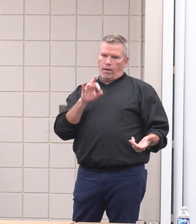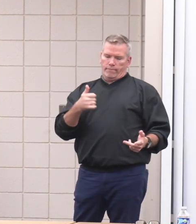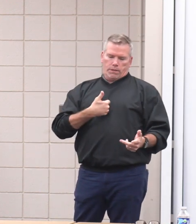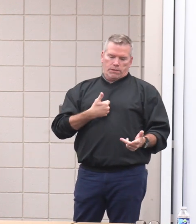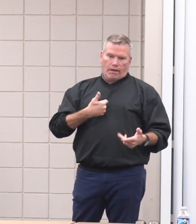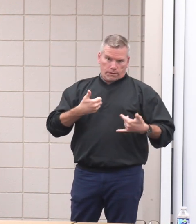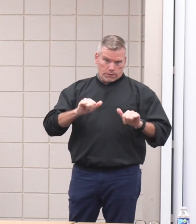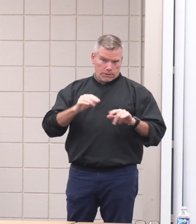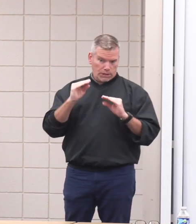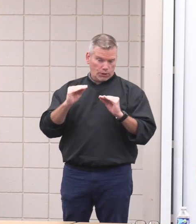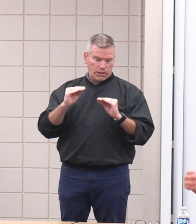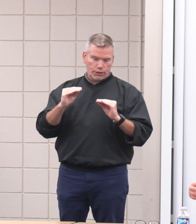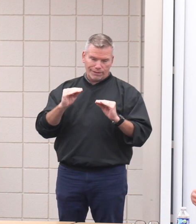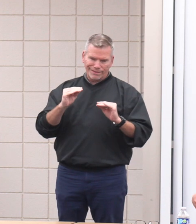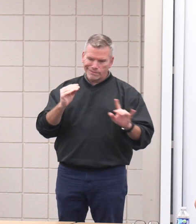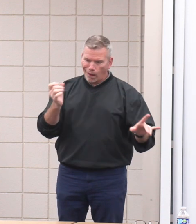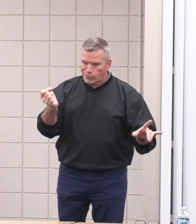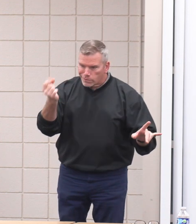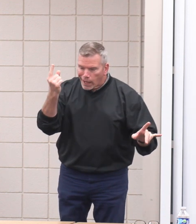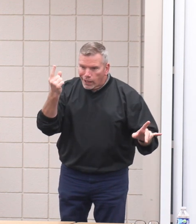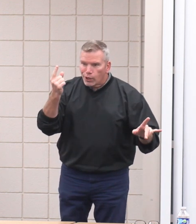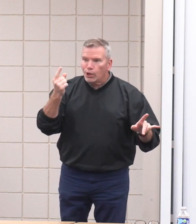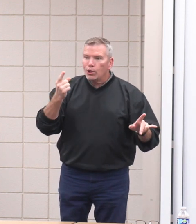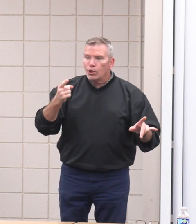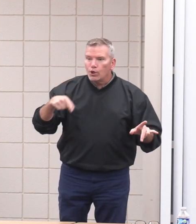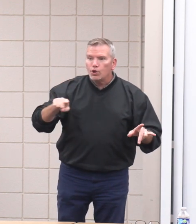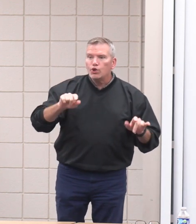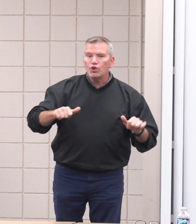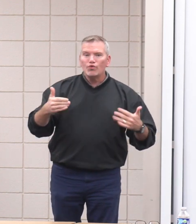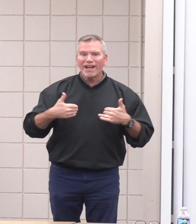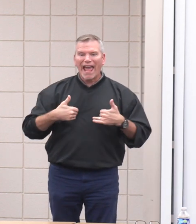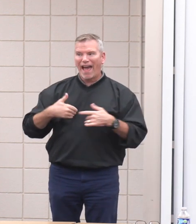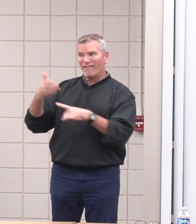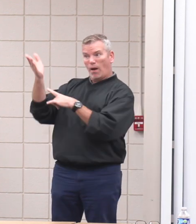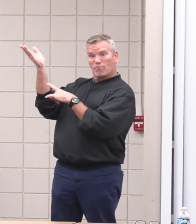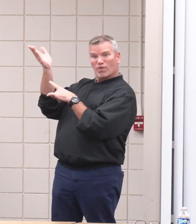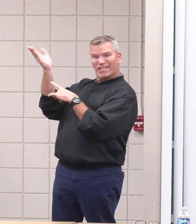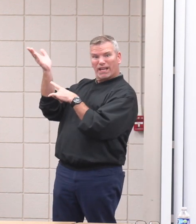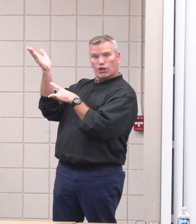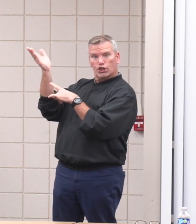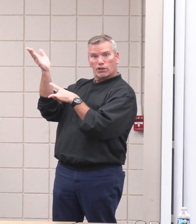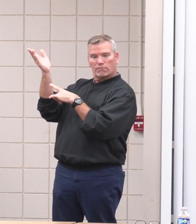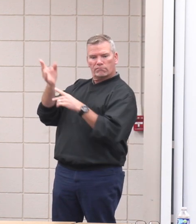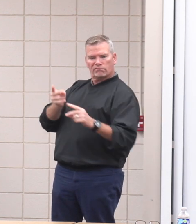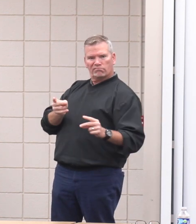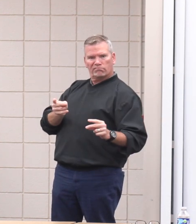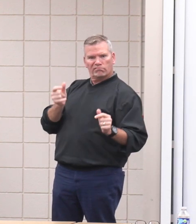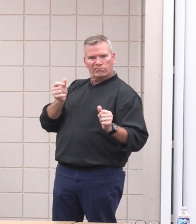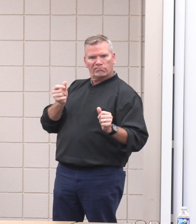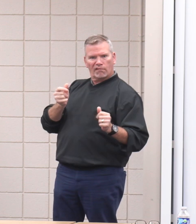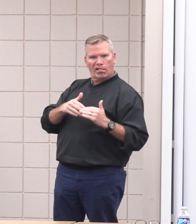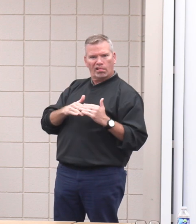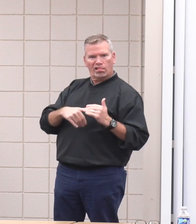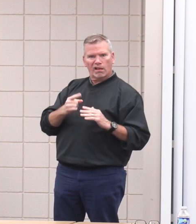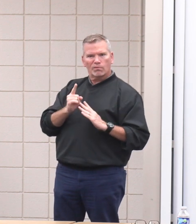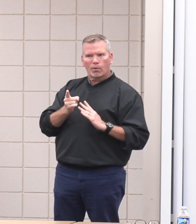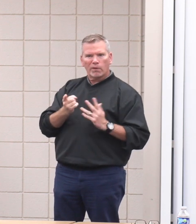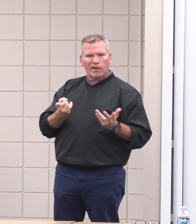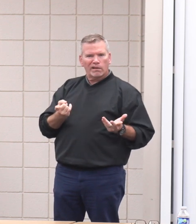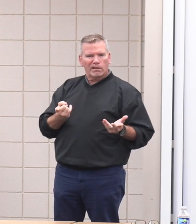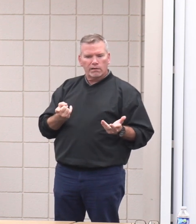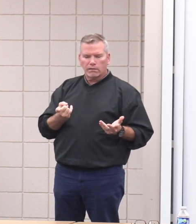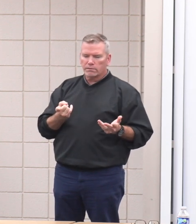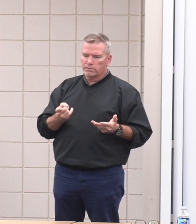the fact that you can have a presentation that's pretty much ready-made for you in a matter of a minute, you know, just based on the prompt that you give.